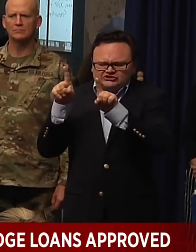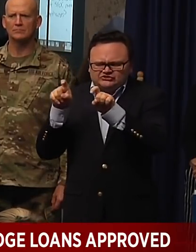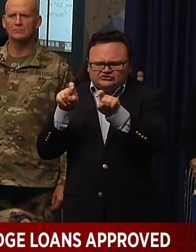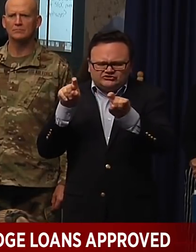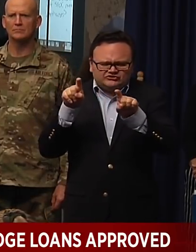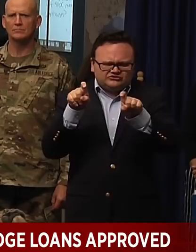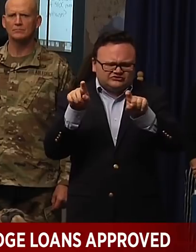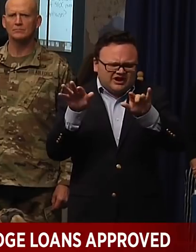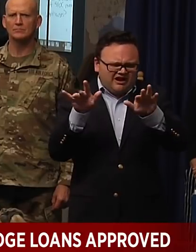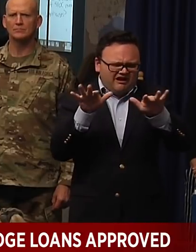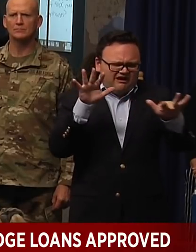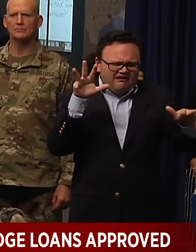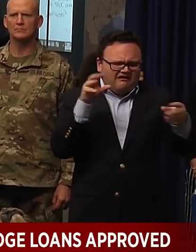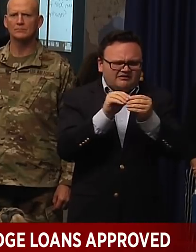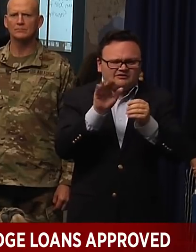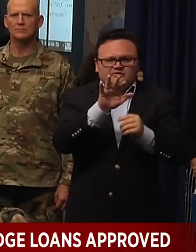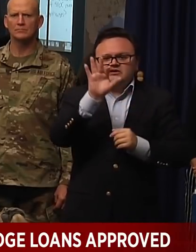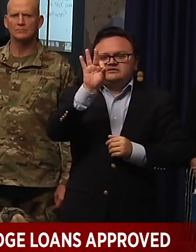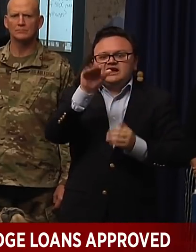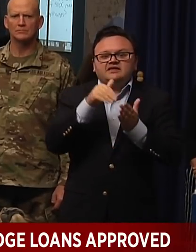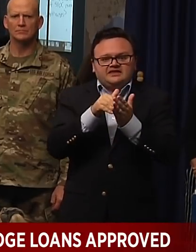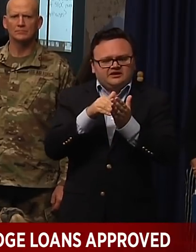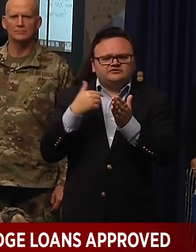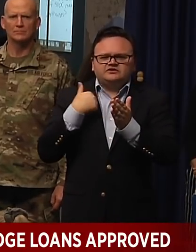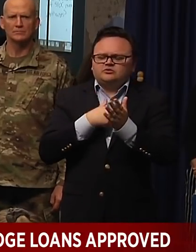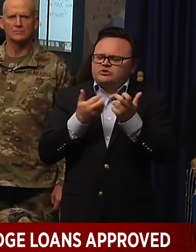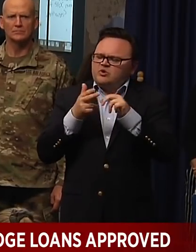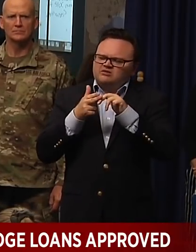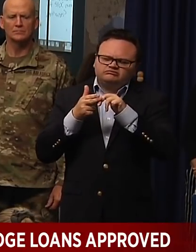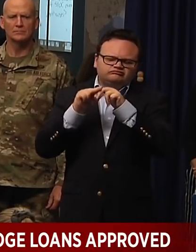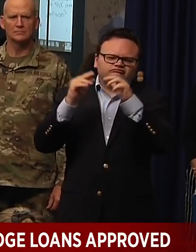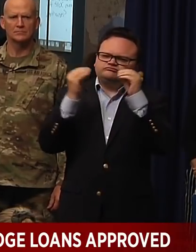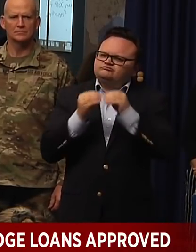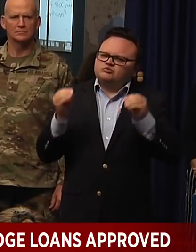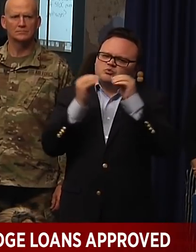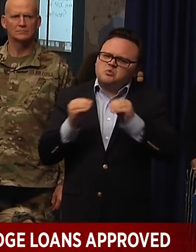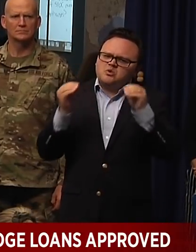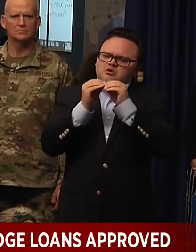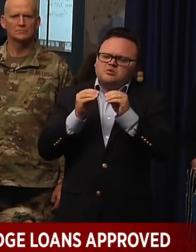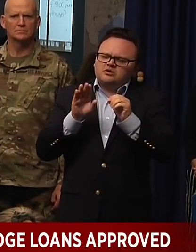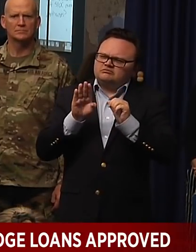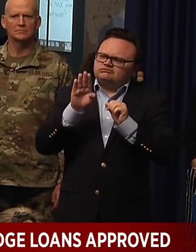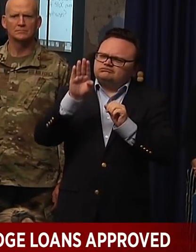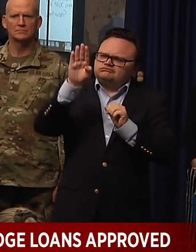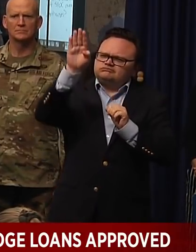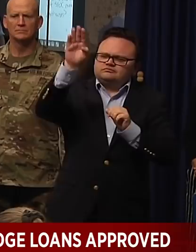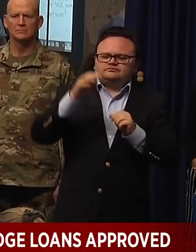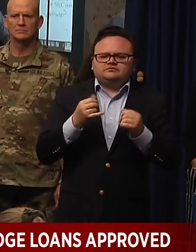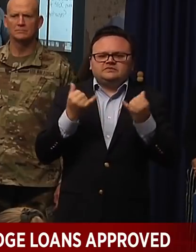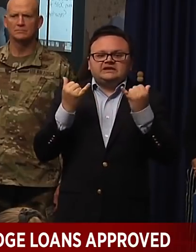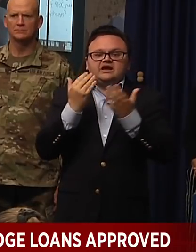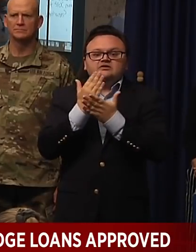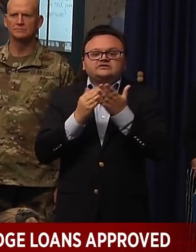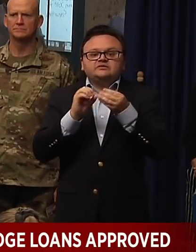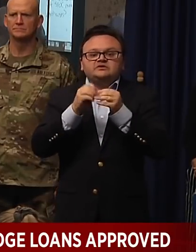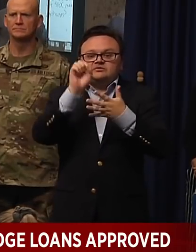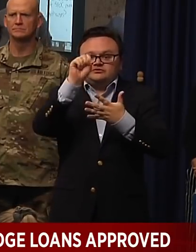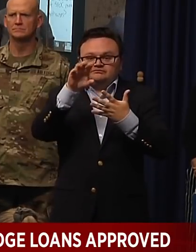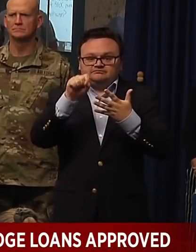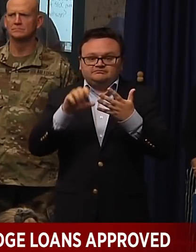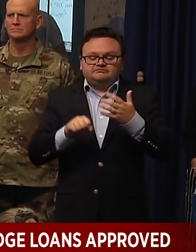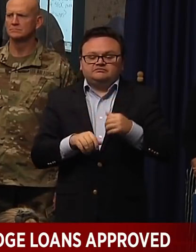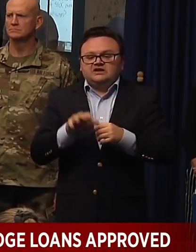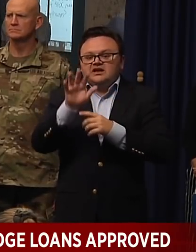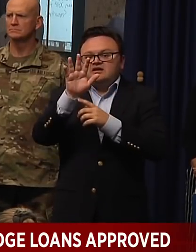steep increase. And we obviously want to continue to scale that up. The latest numbers. So we have a total of 520